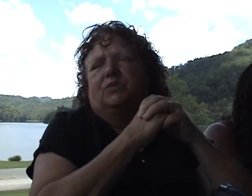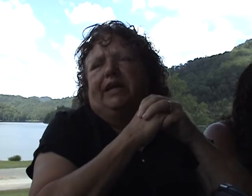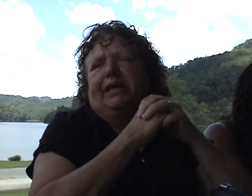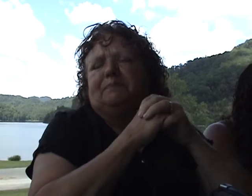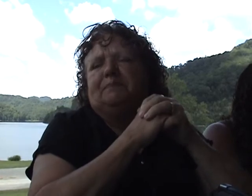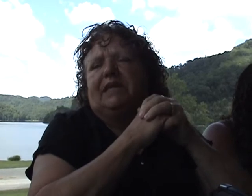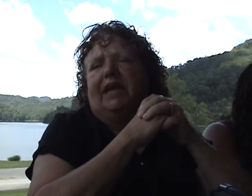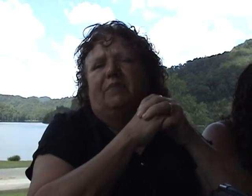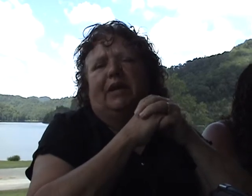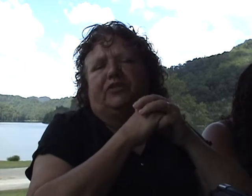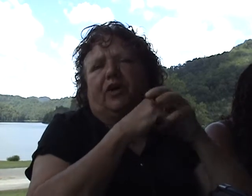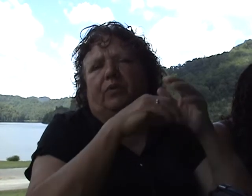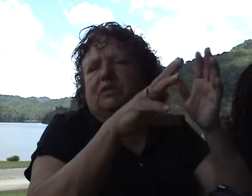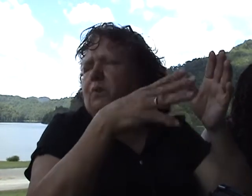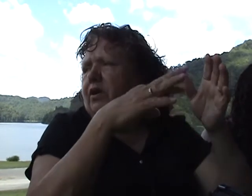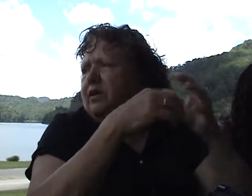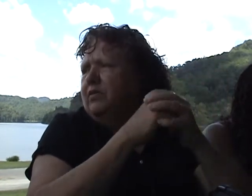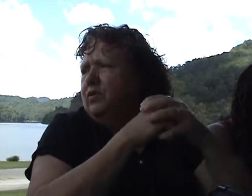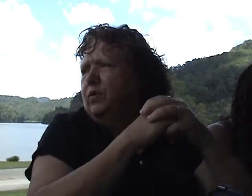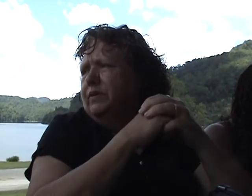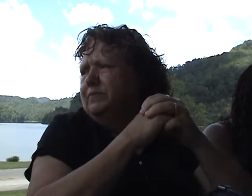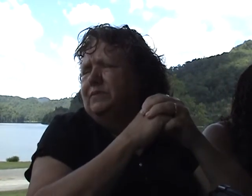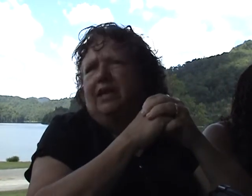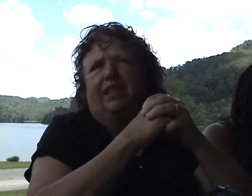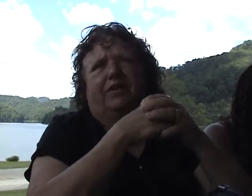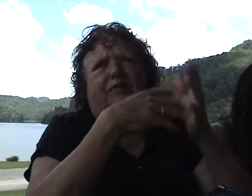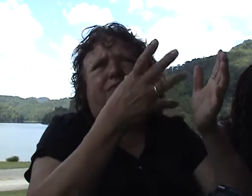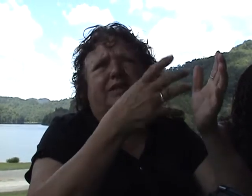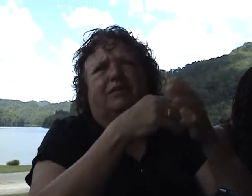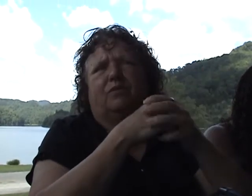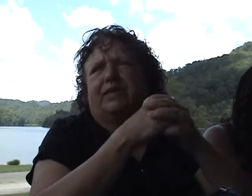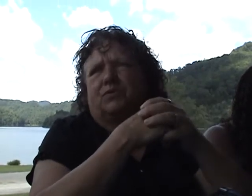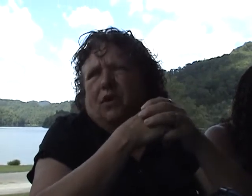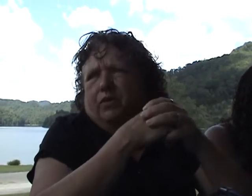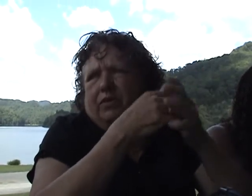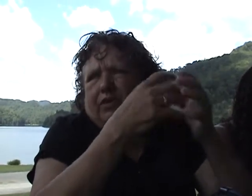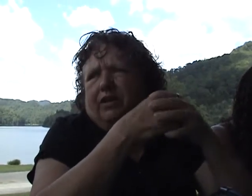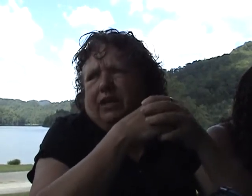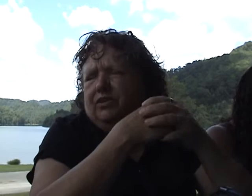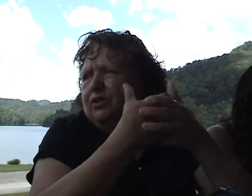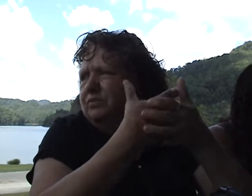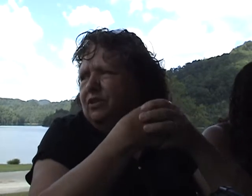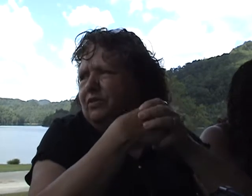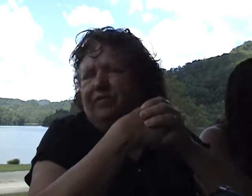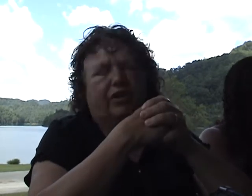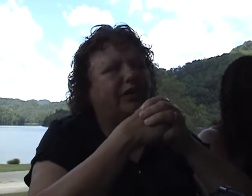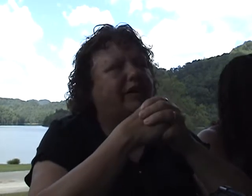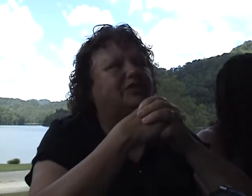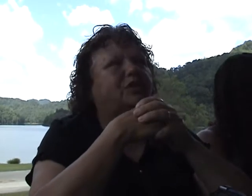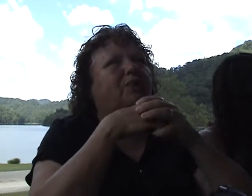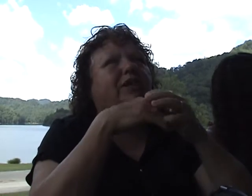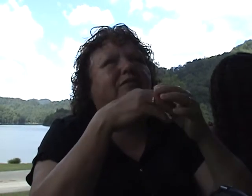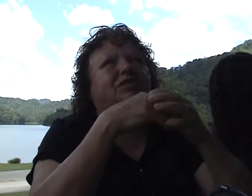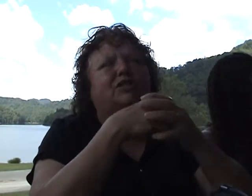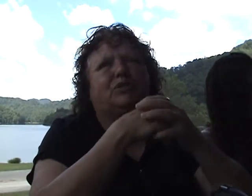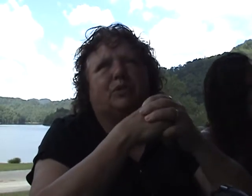away and my dog was barking at the door. And I thought, what is wrong with her? You know, he couldn't figure it out. So I went out to the door